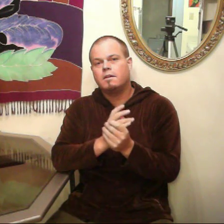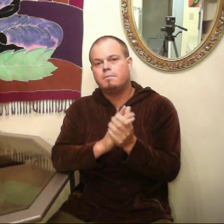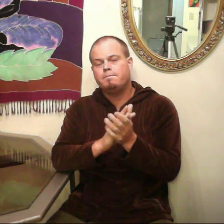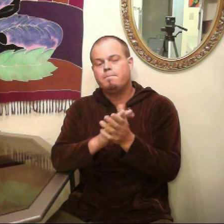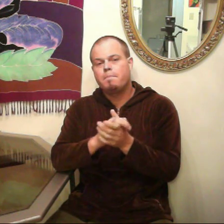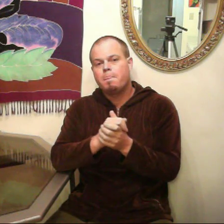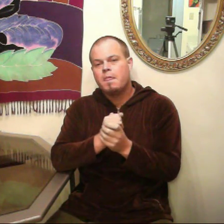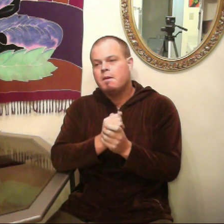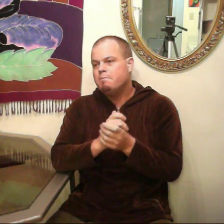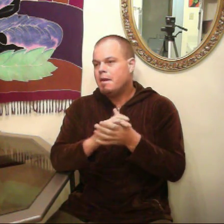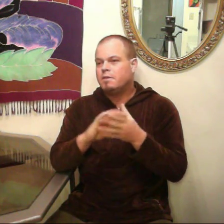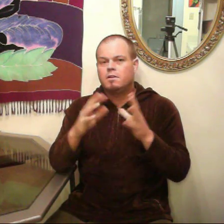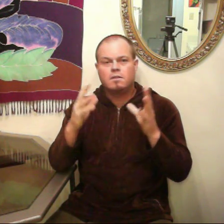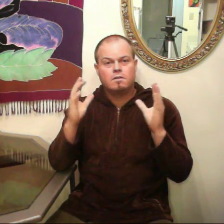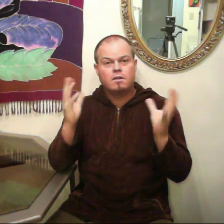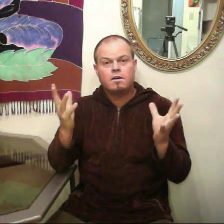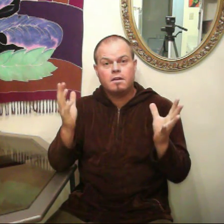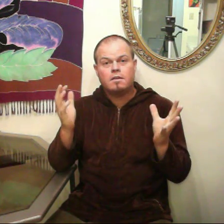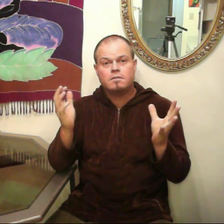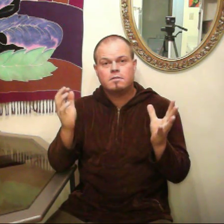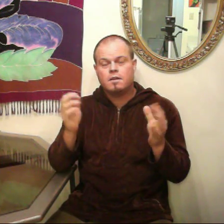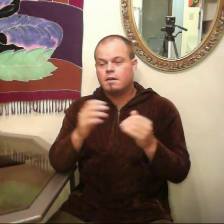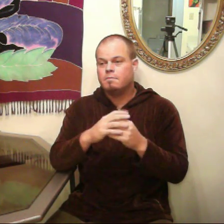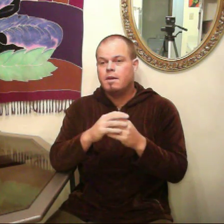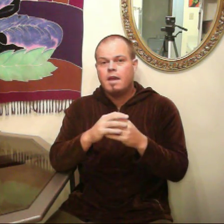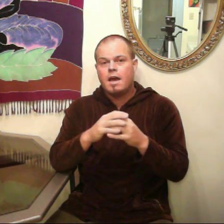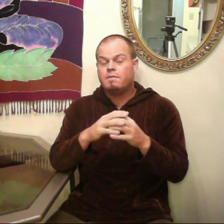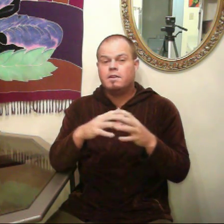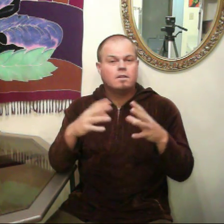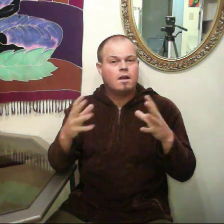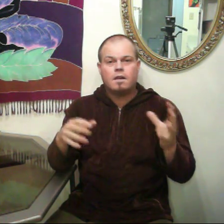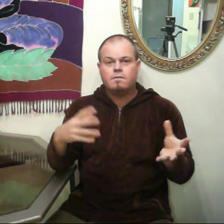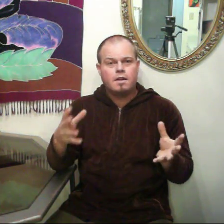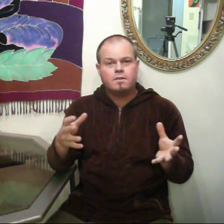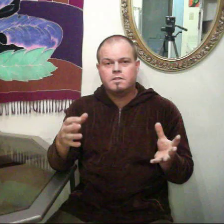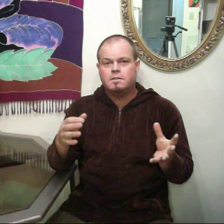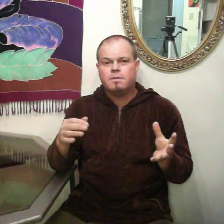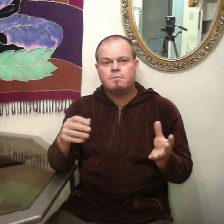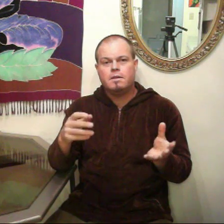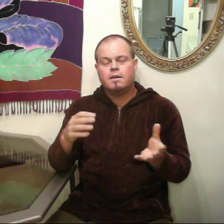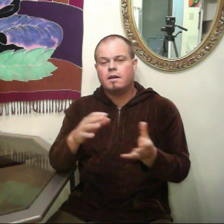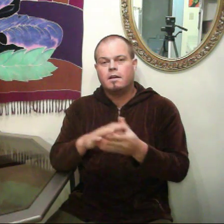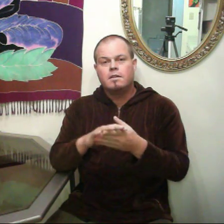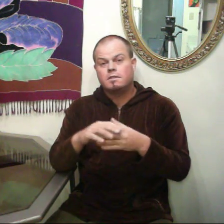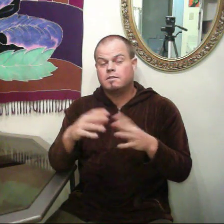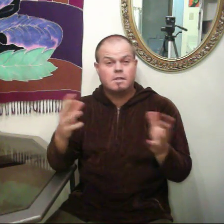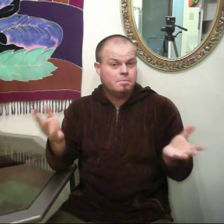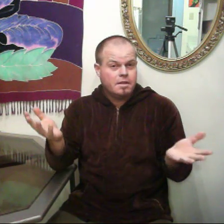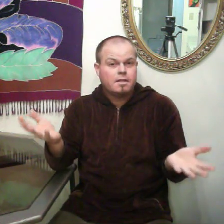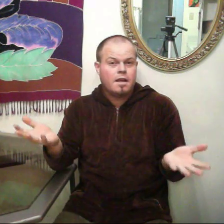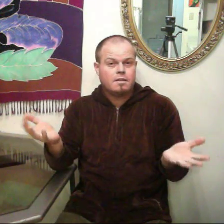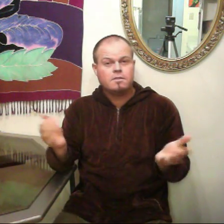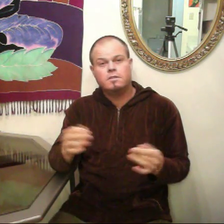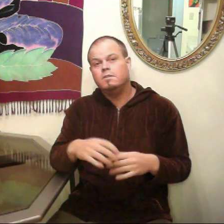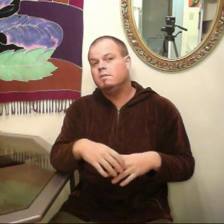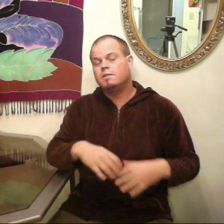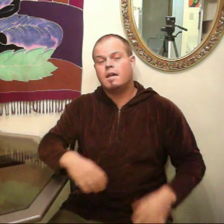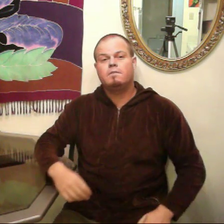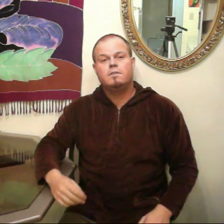mental alertness, having a lot of energy, maybe sleeping less too, just having